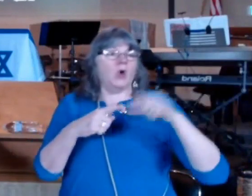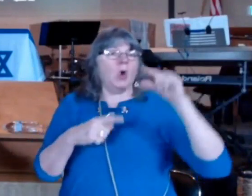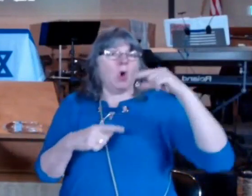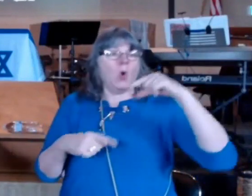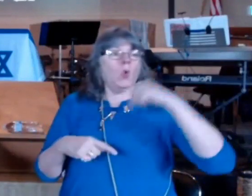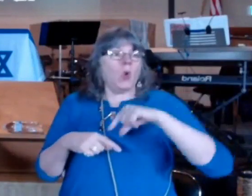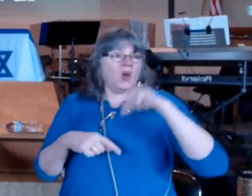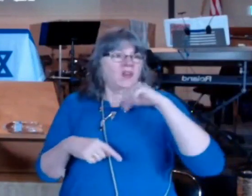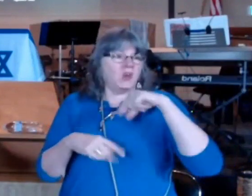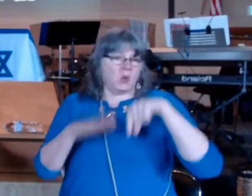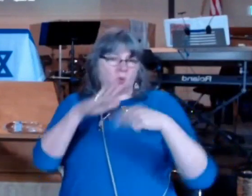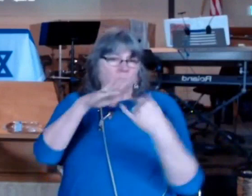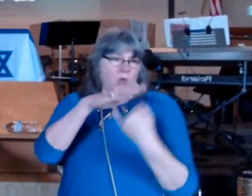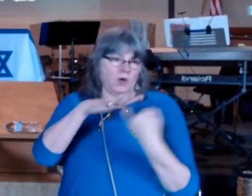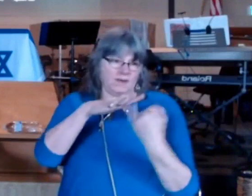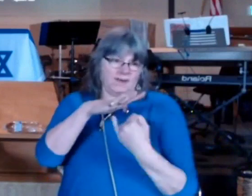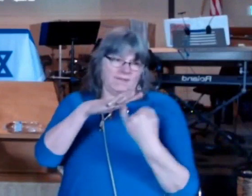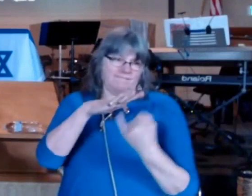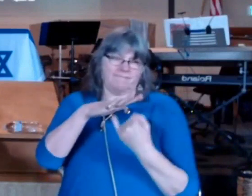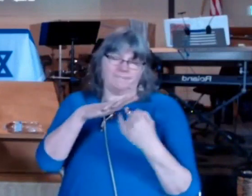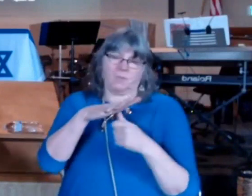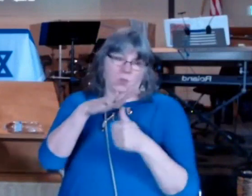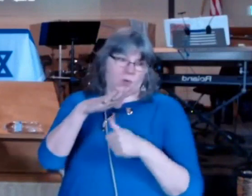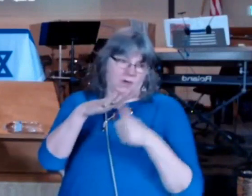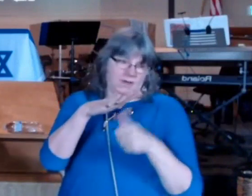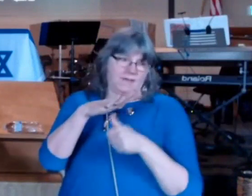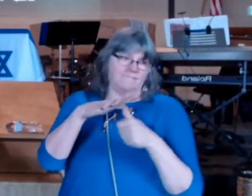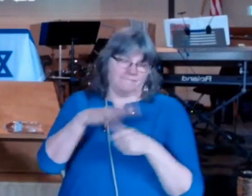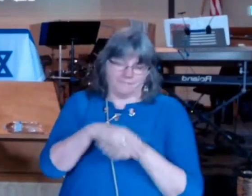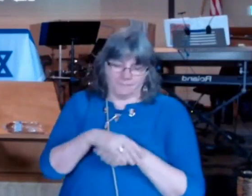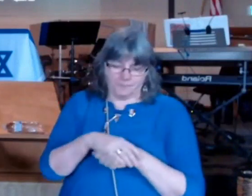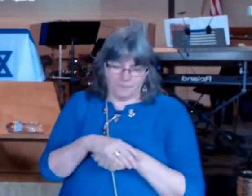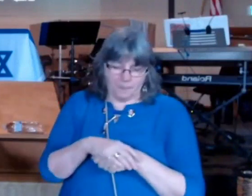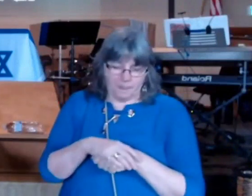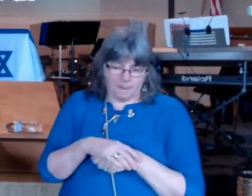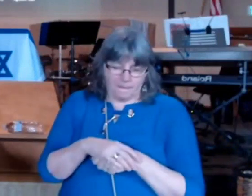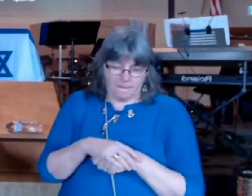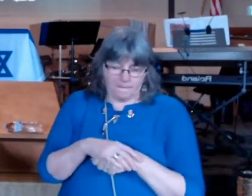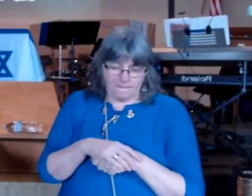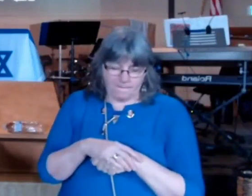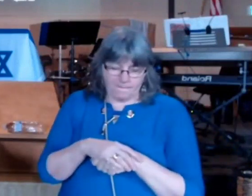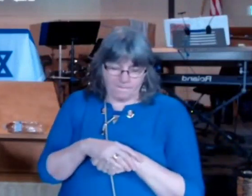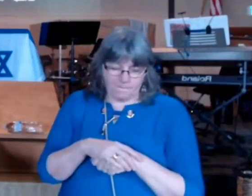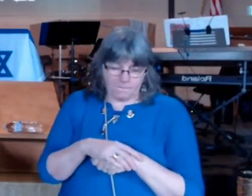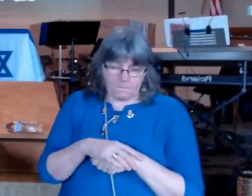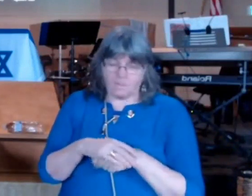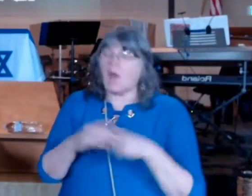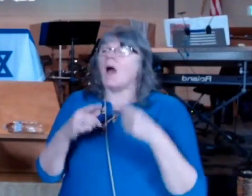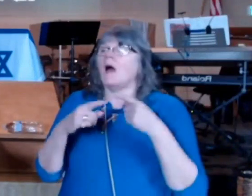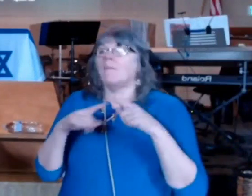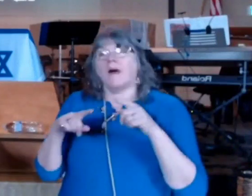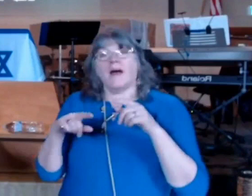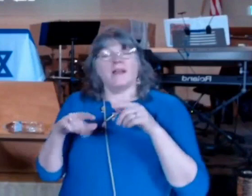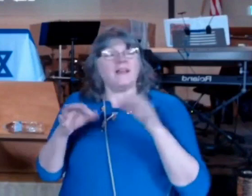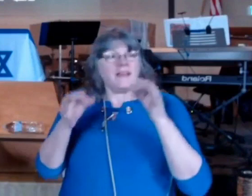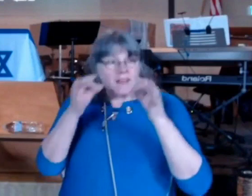reasons but such a person should be treated with compassion